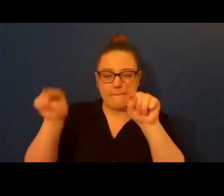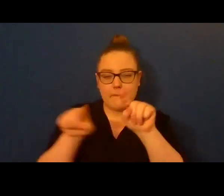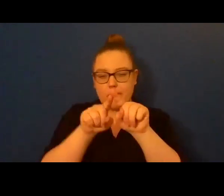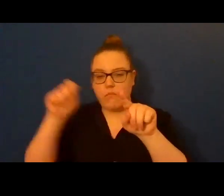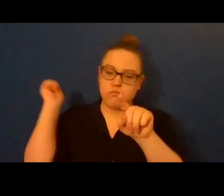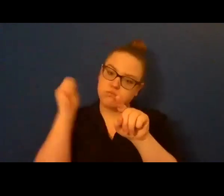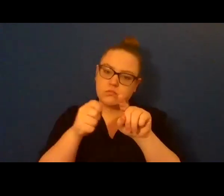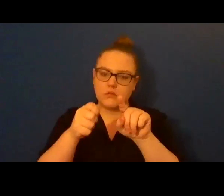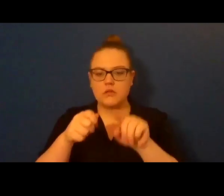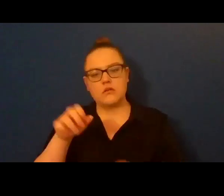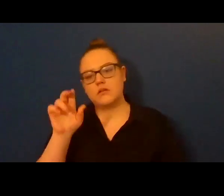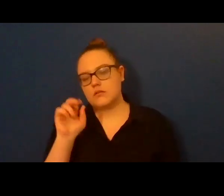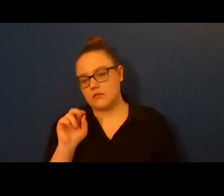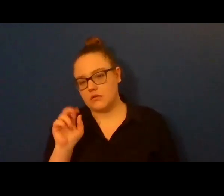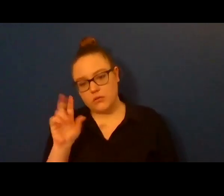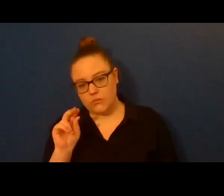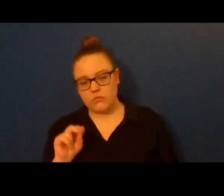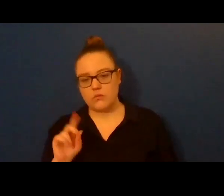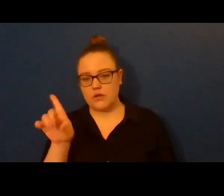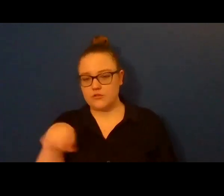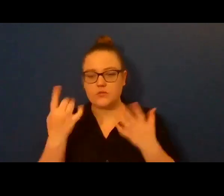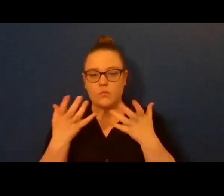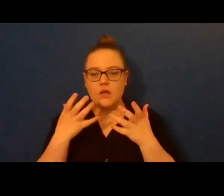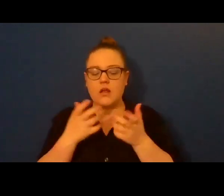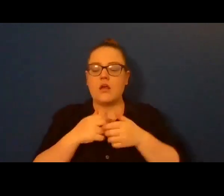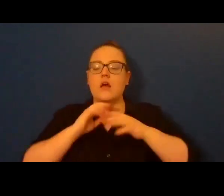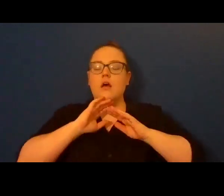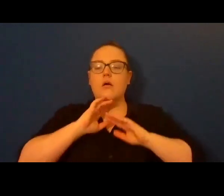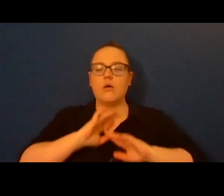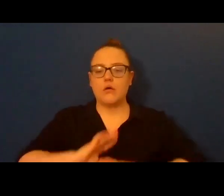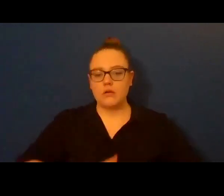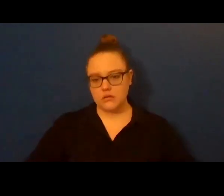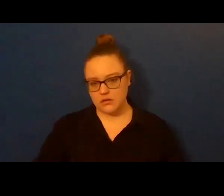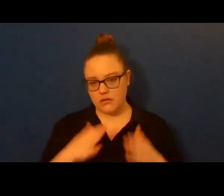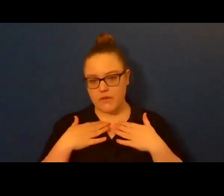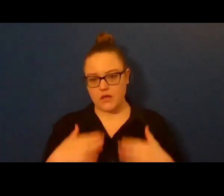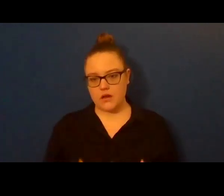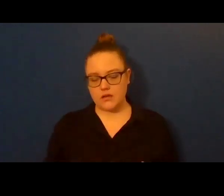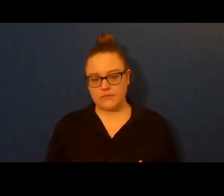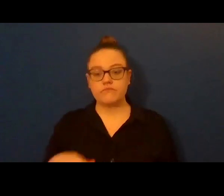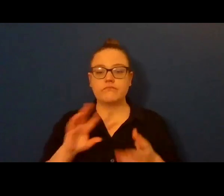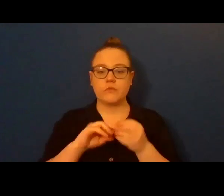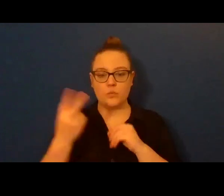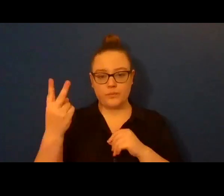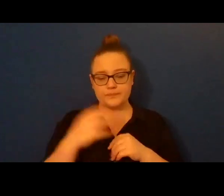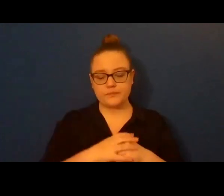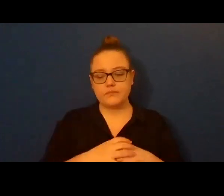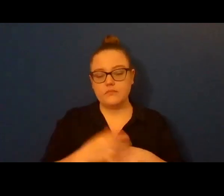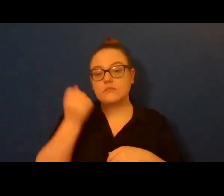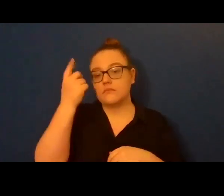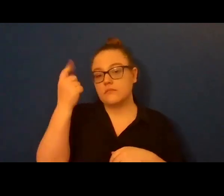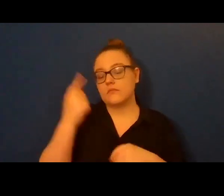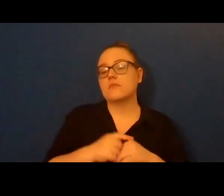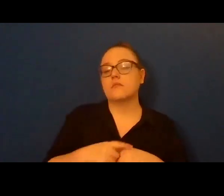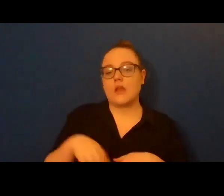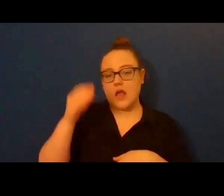Two. I've read enough of this country's history and poetry to know that rage is nothing new. But the policies and rhetoric of our